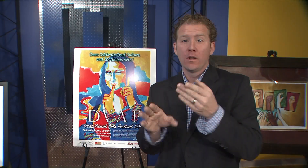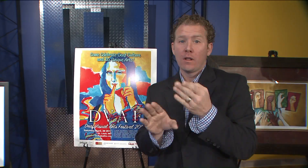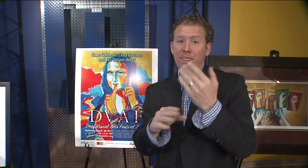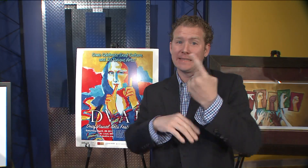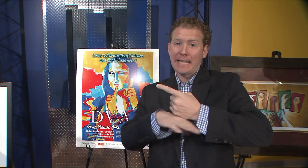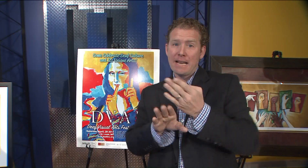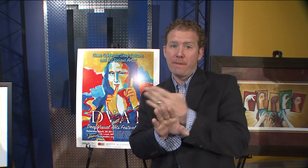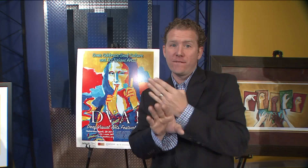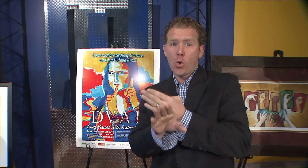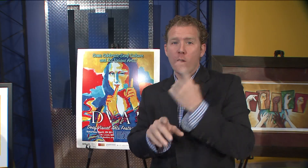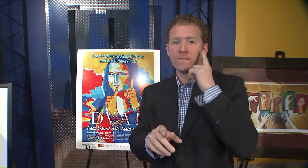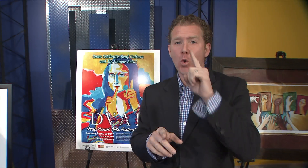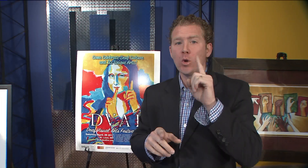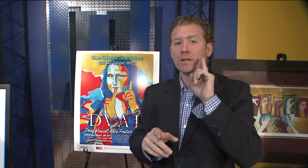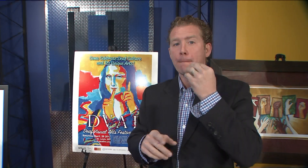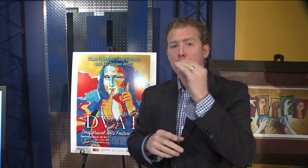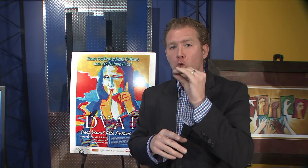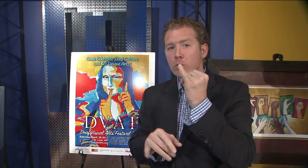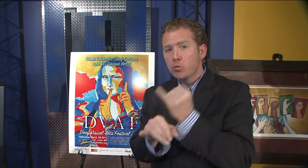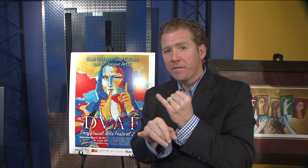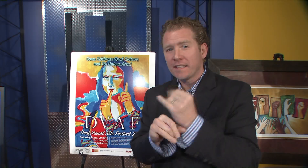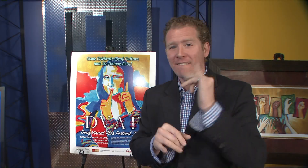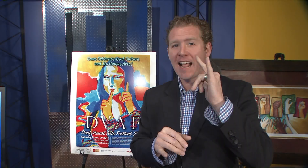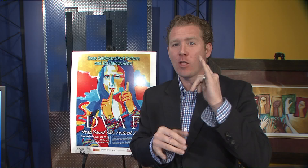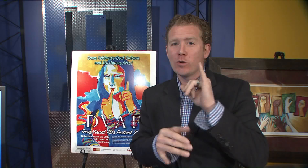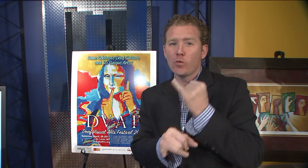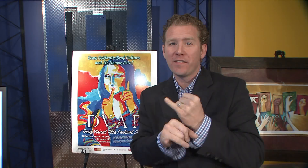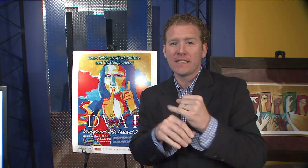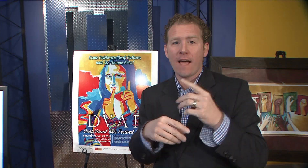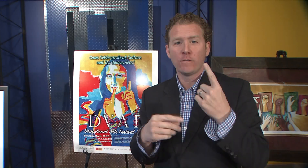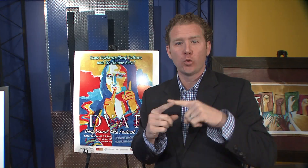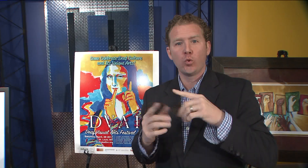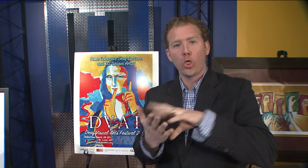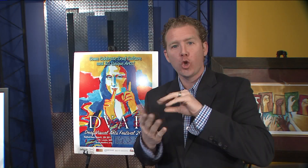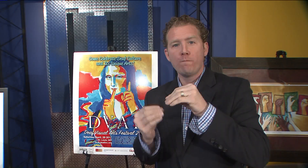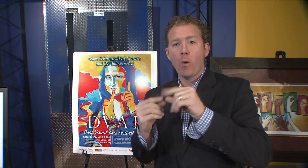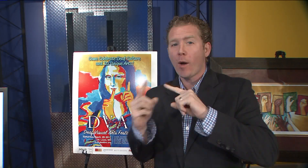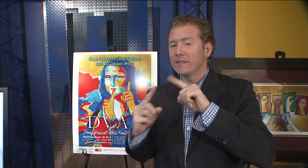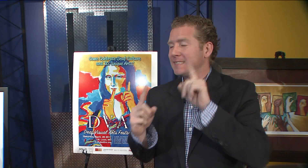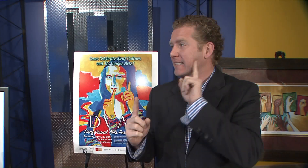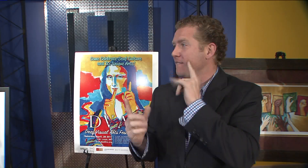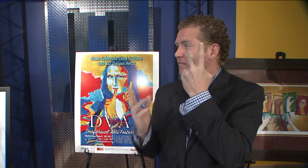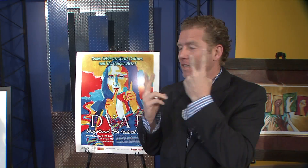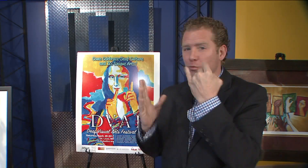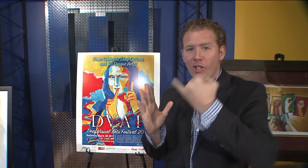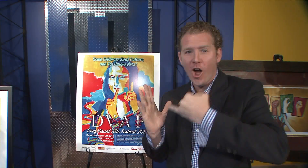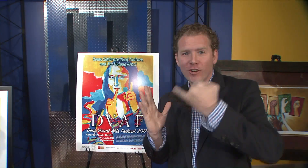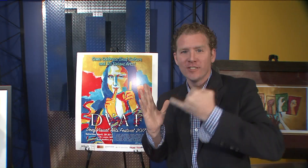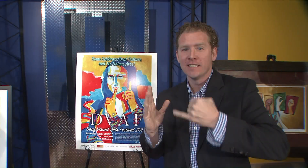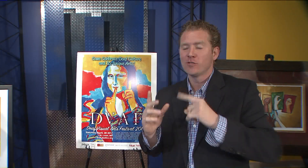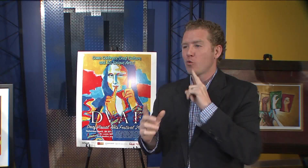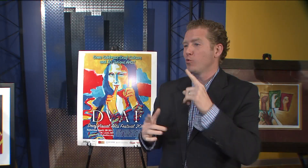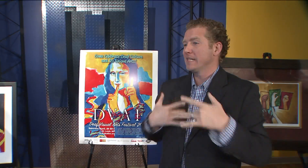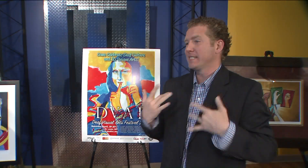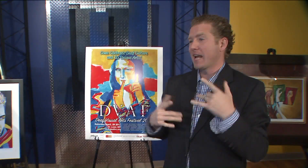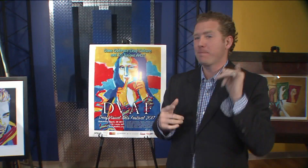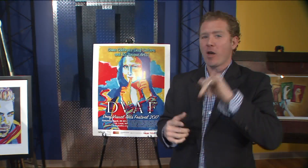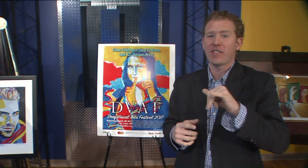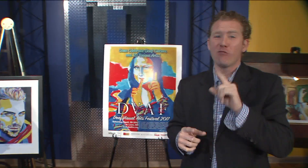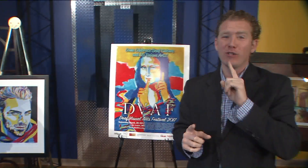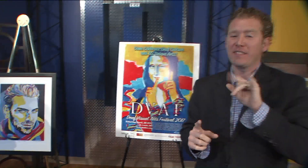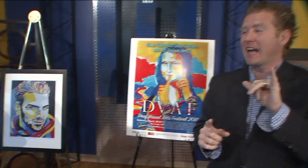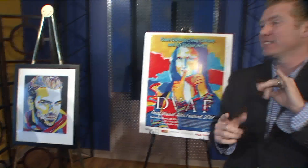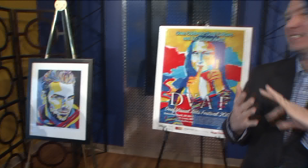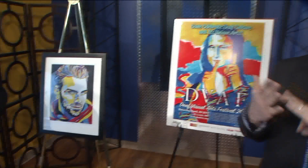the U.S. are coming. We are providing for the deaf school from Missouri and Illinois.